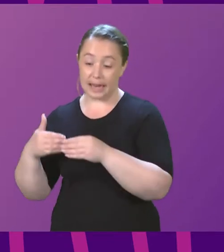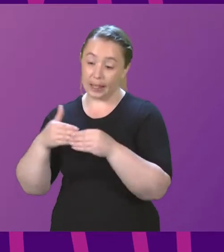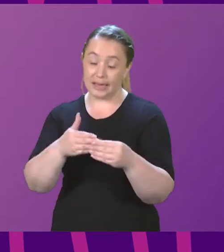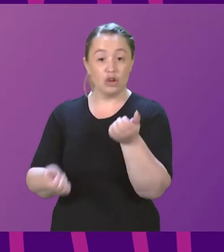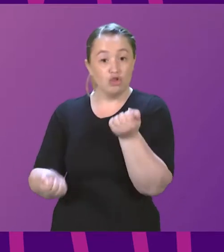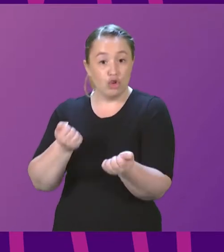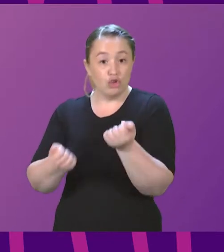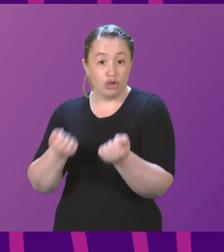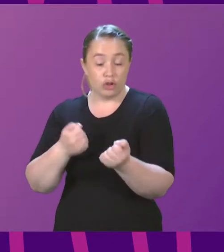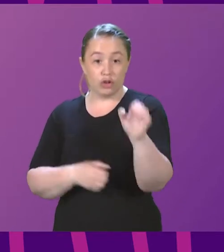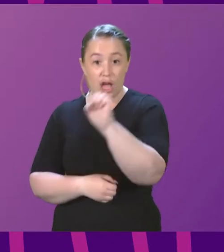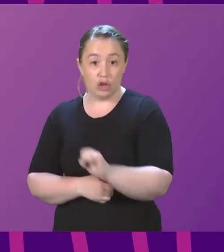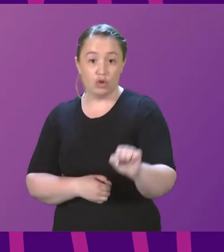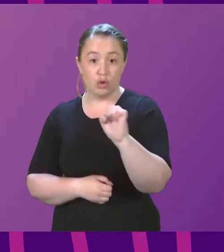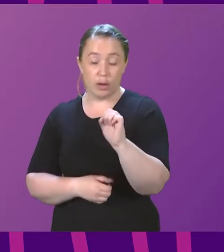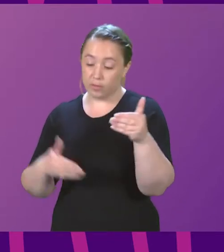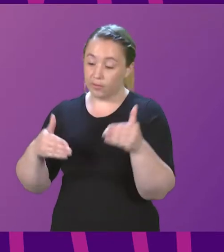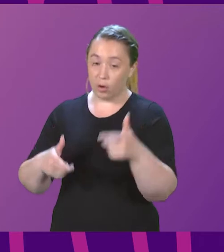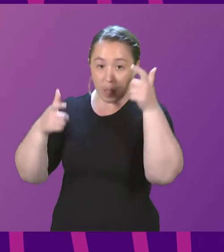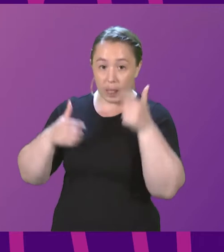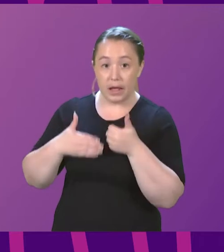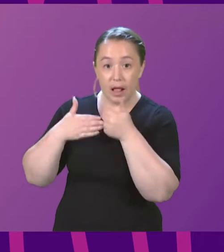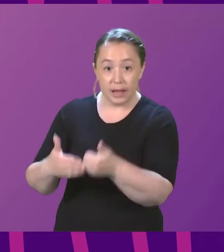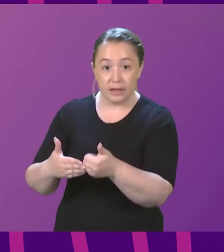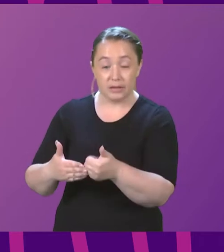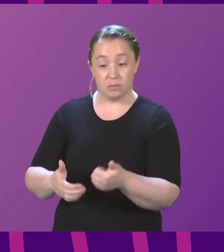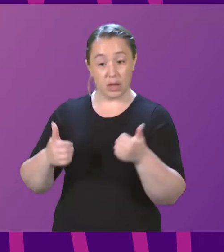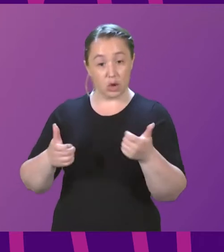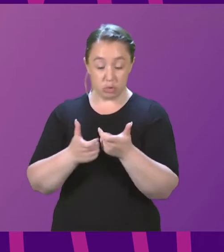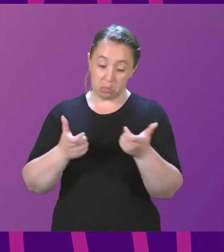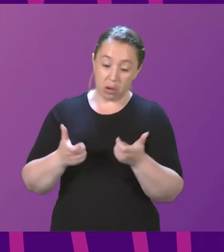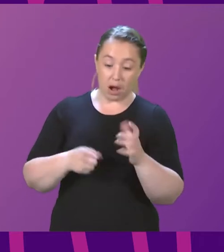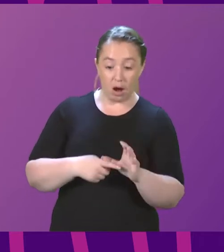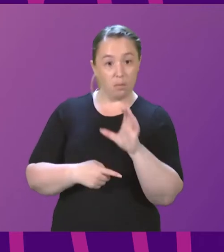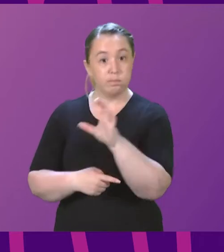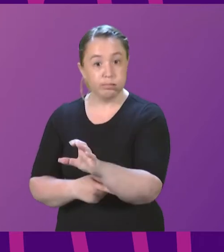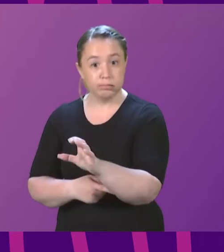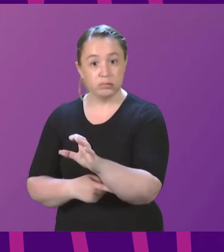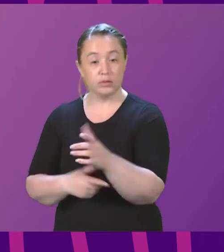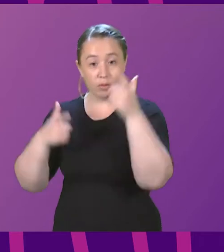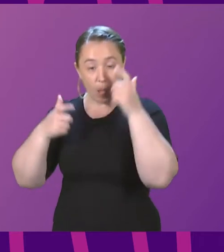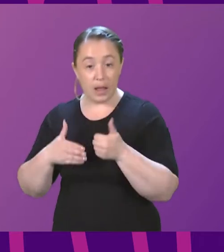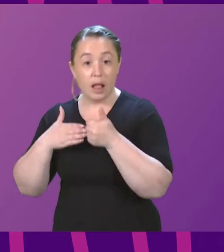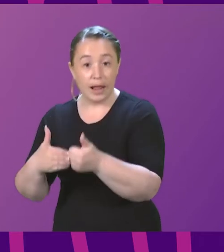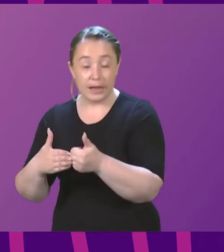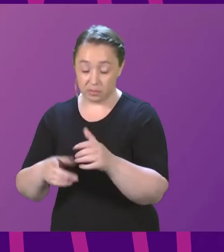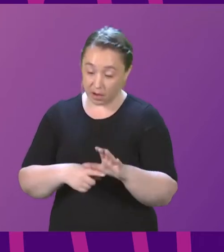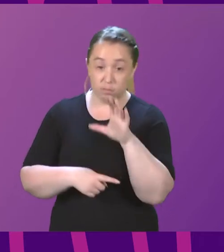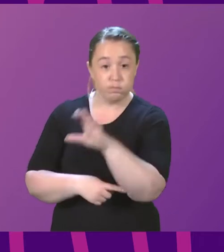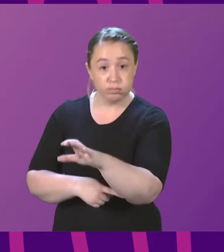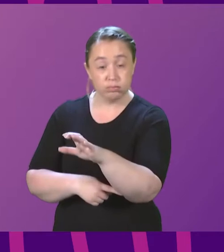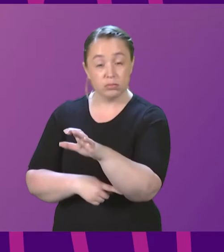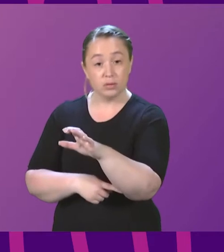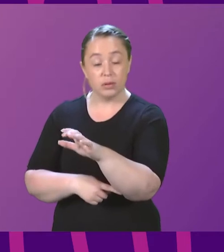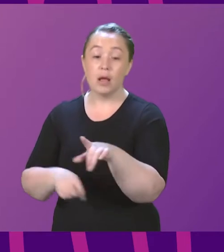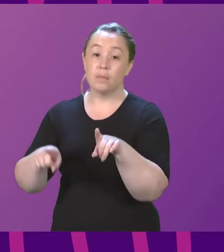on legal aid. We have put forward a substantial package of investment to the profession, and we have, of course,